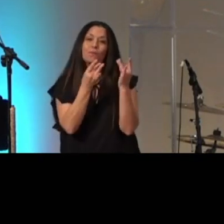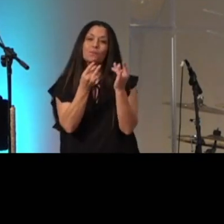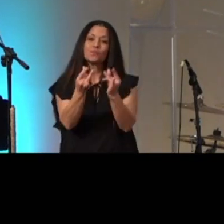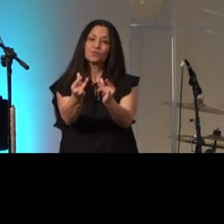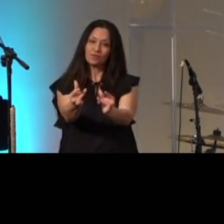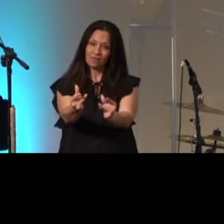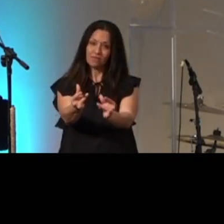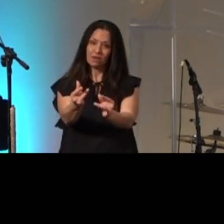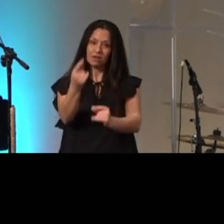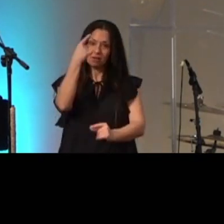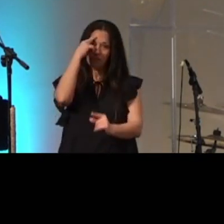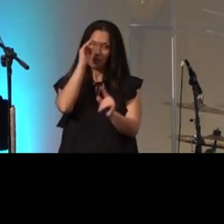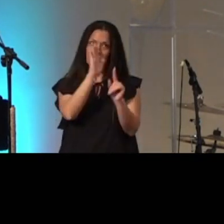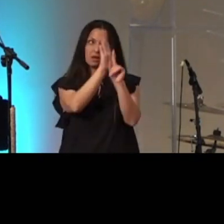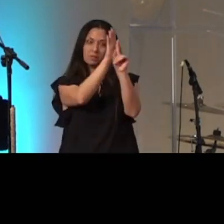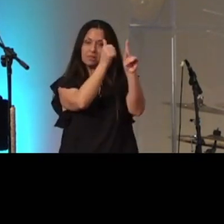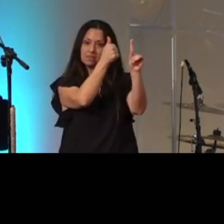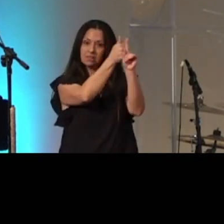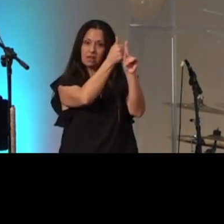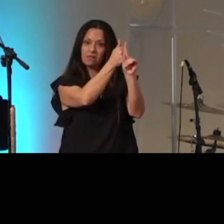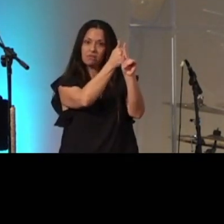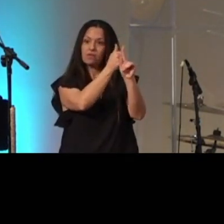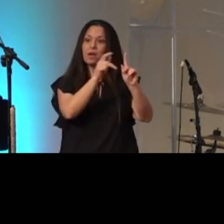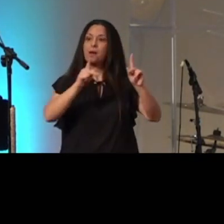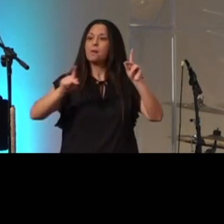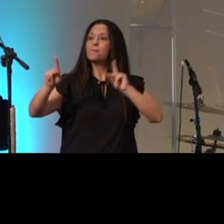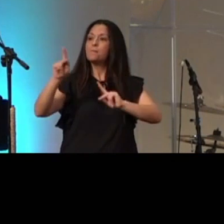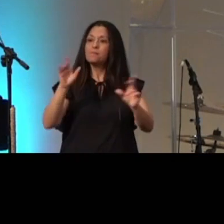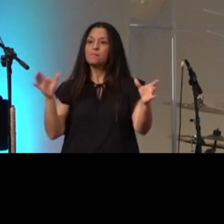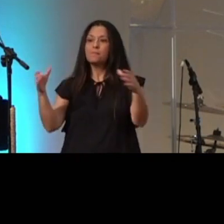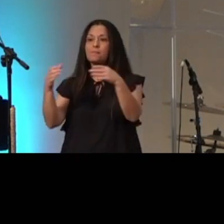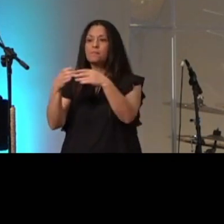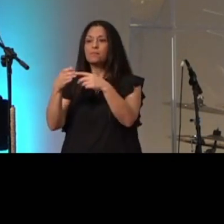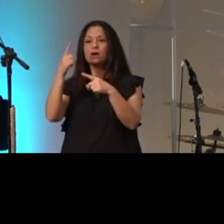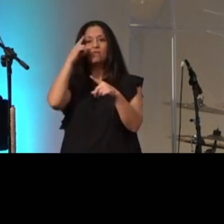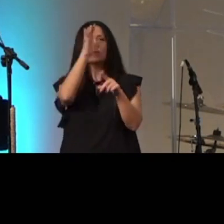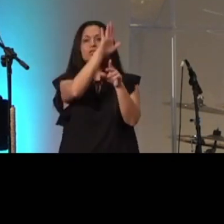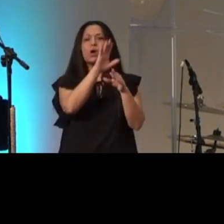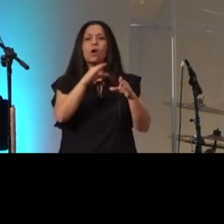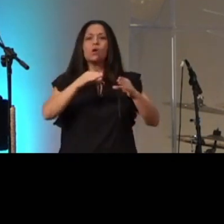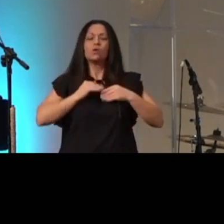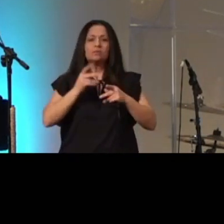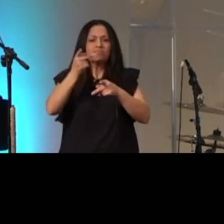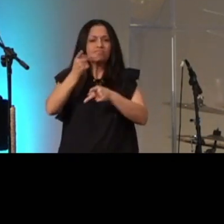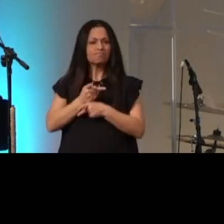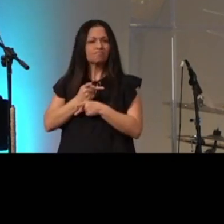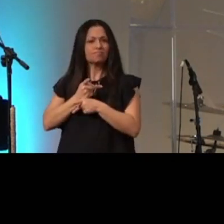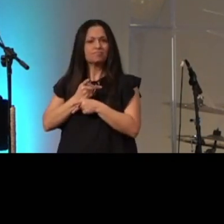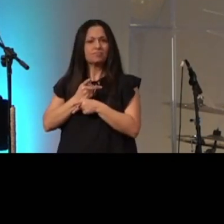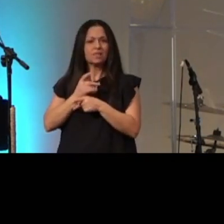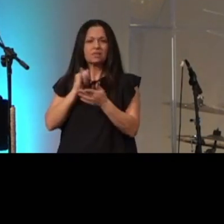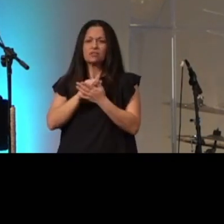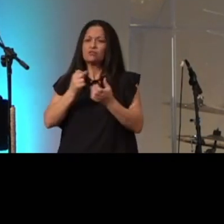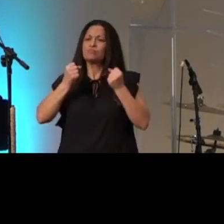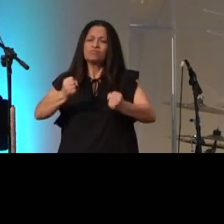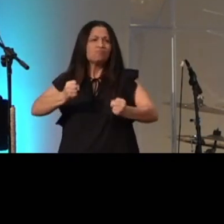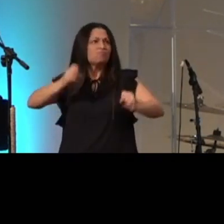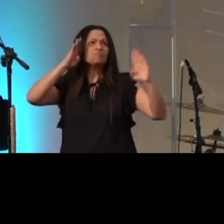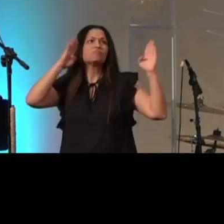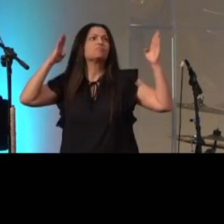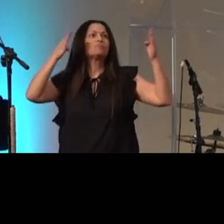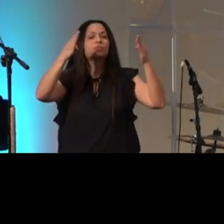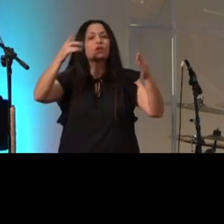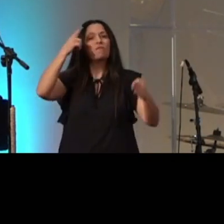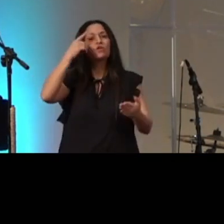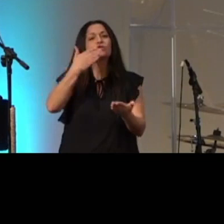for himself a people for his own possession who are zealous for